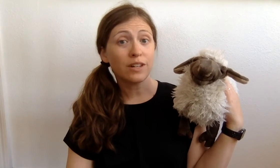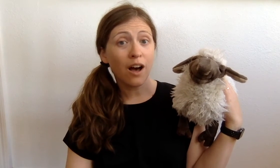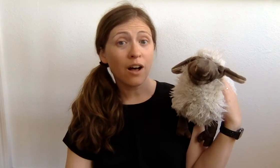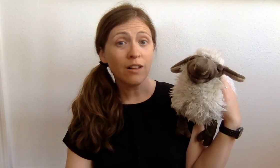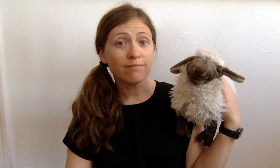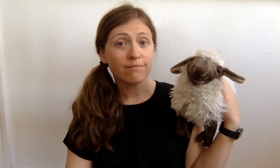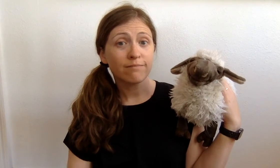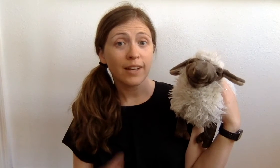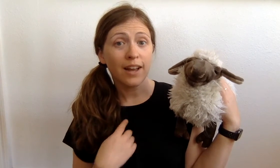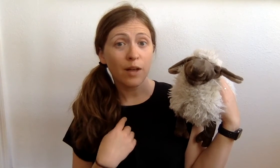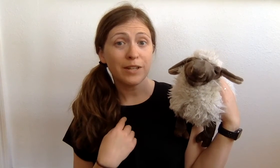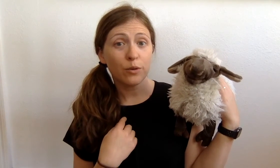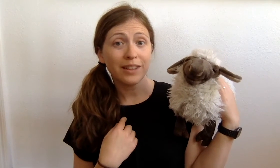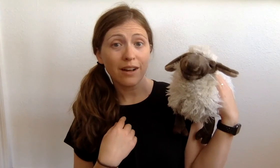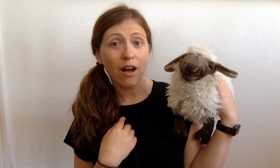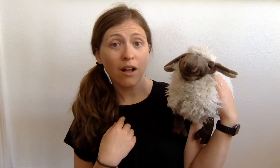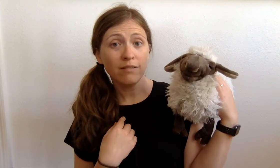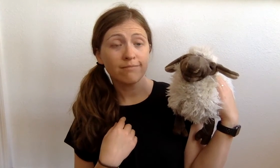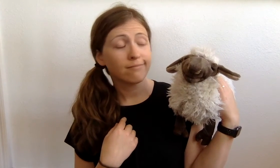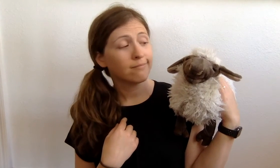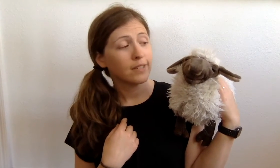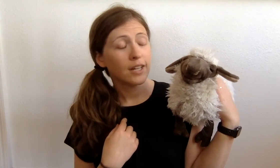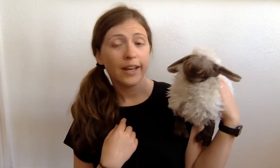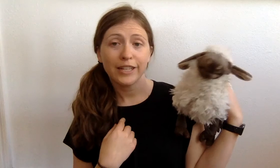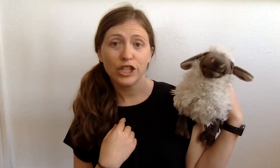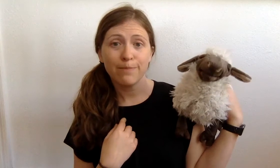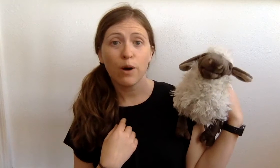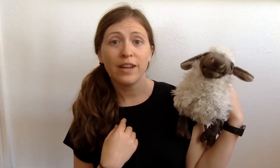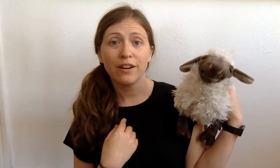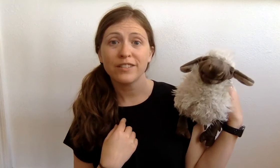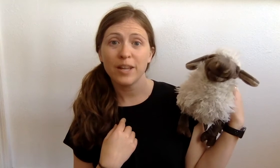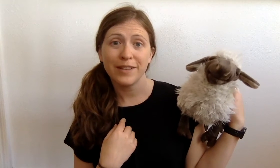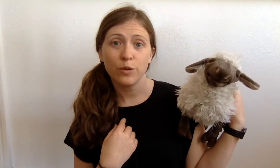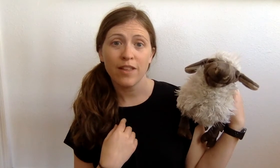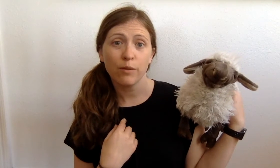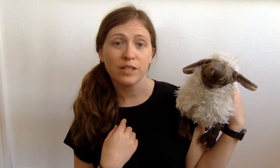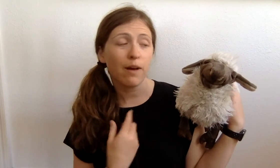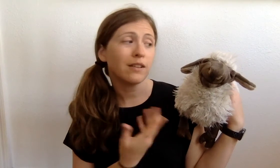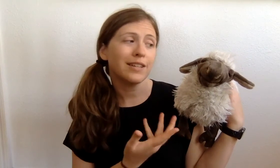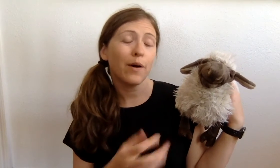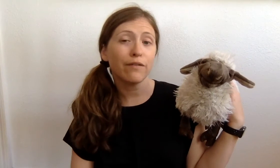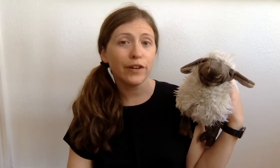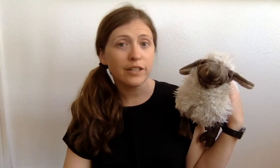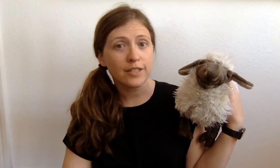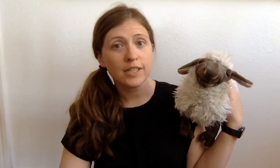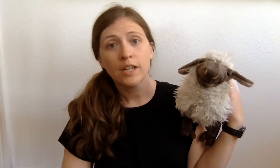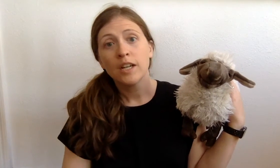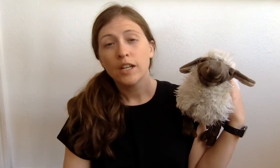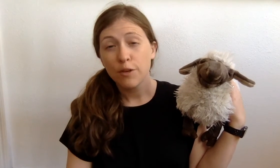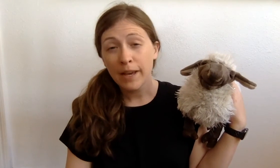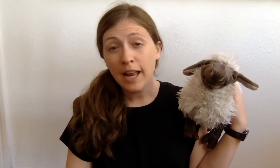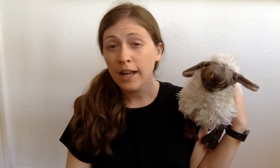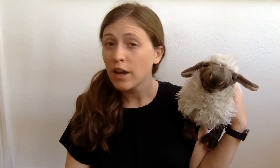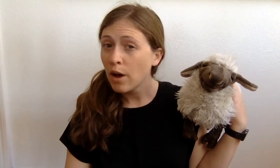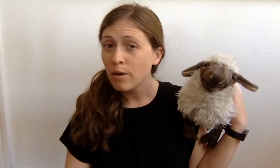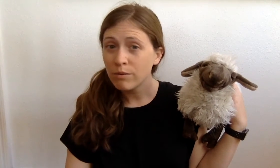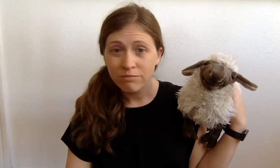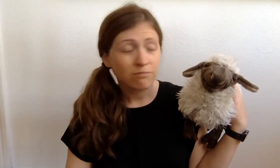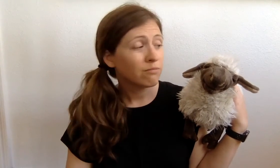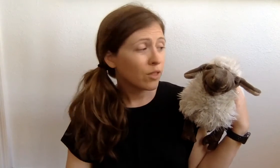call and I'll be doing the call and sheep-o here is gonna be doing the response. Now at first you may not know the